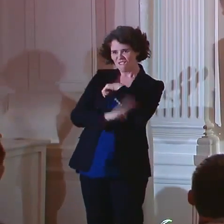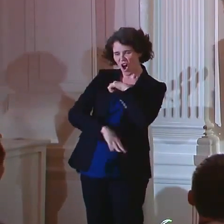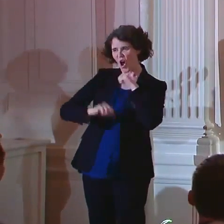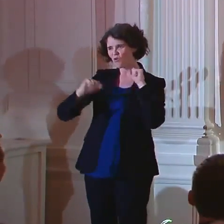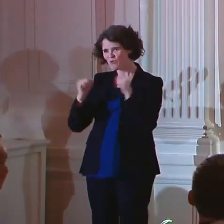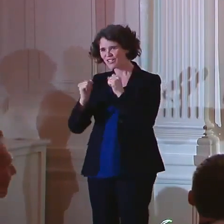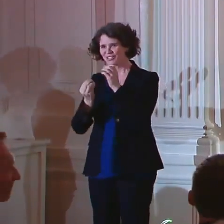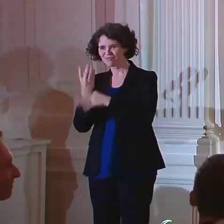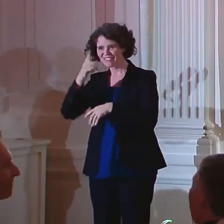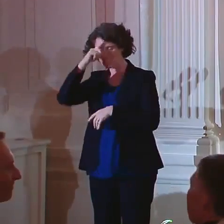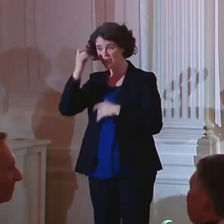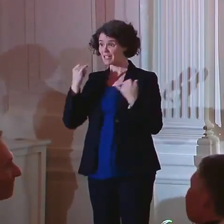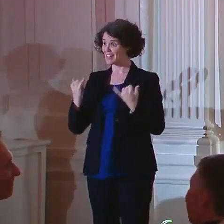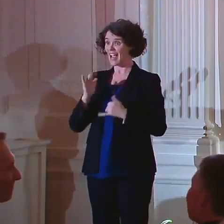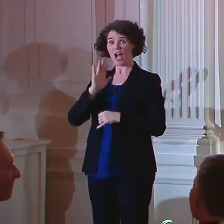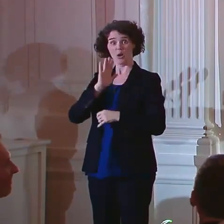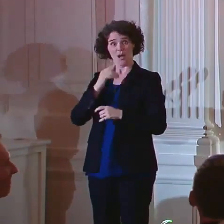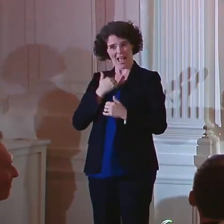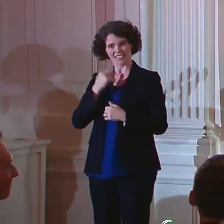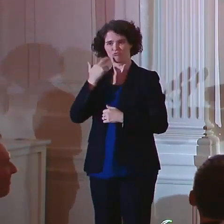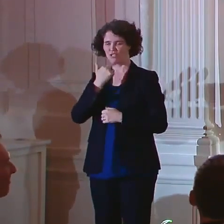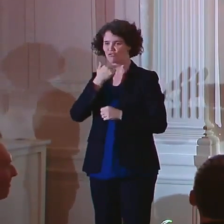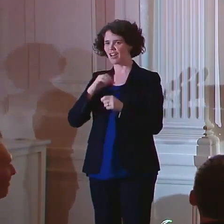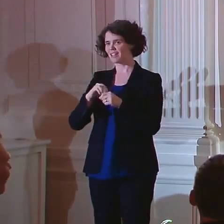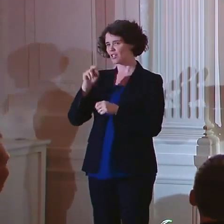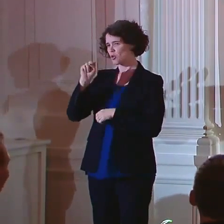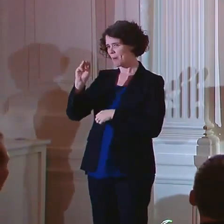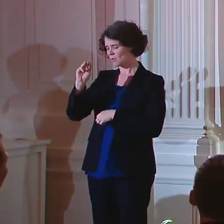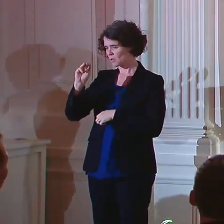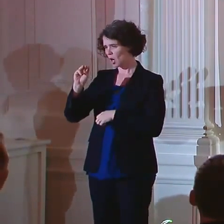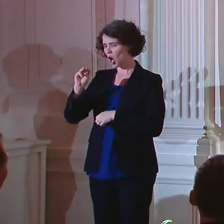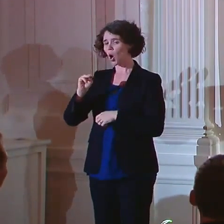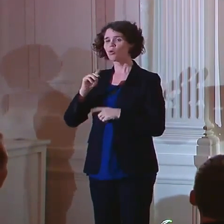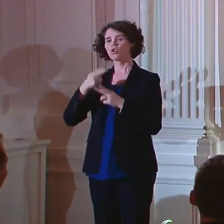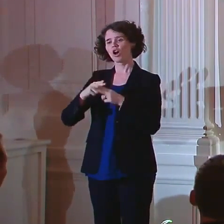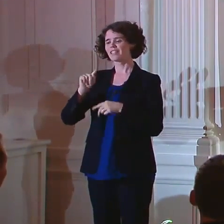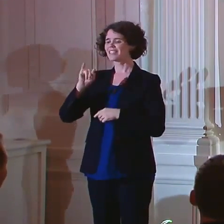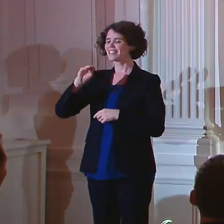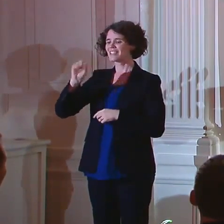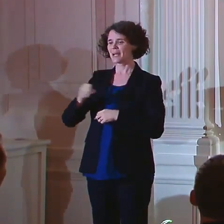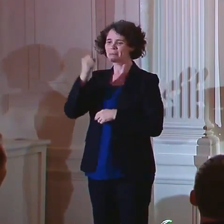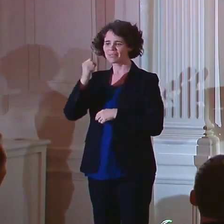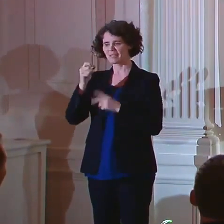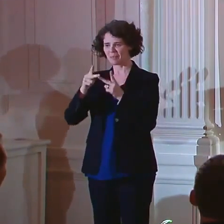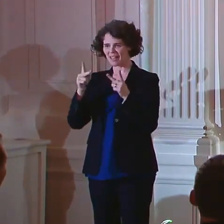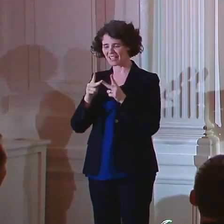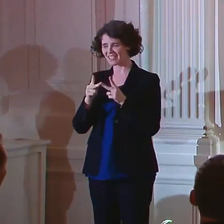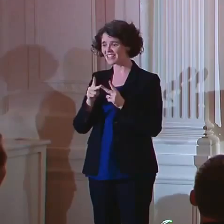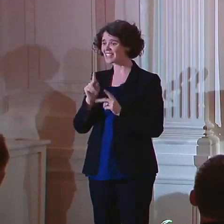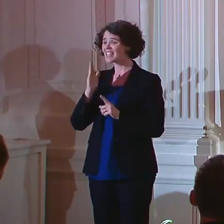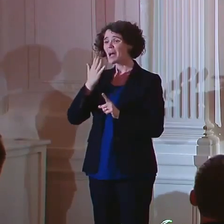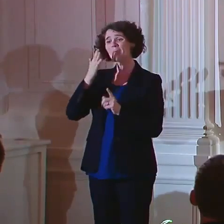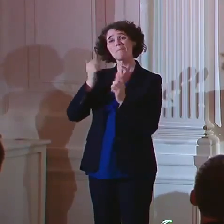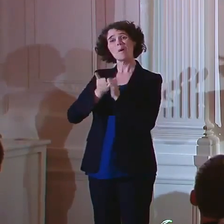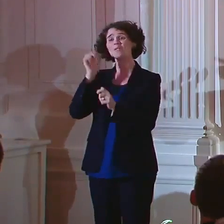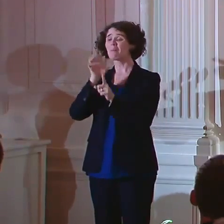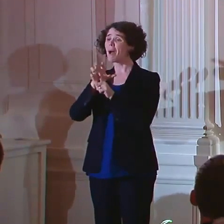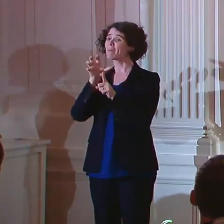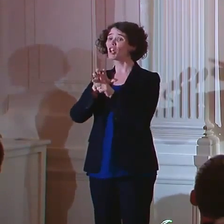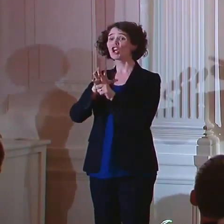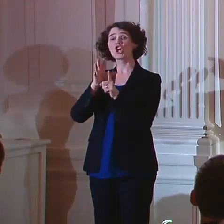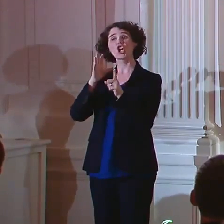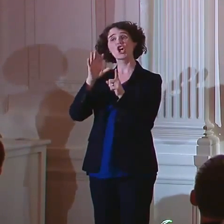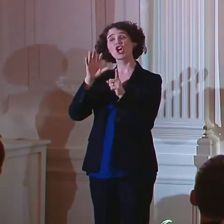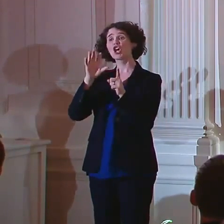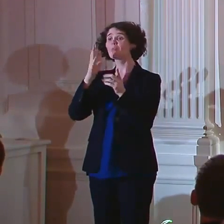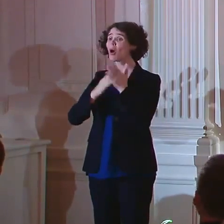restaurant in Albuquerque called Tim's Place. The most popular item is the hug Tim gives his customers. And so far, more than